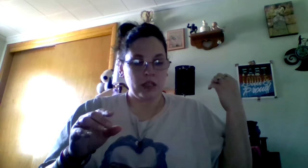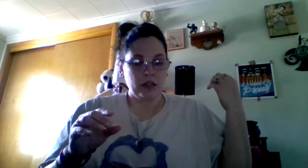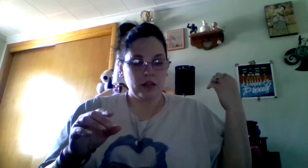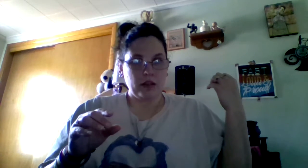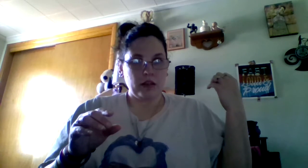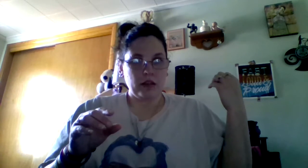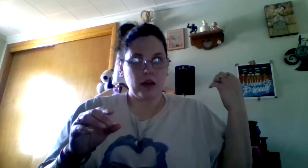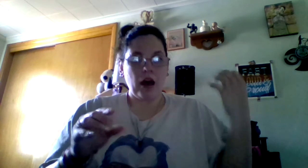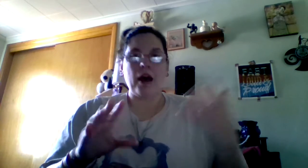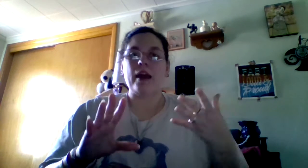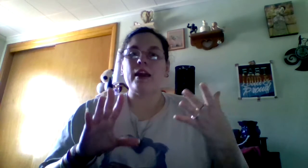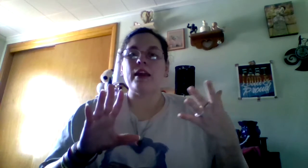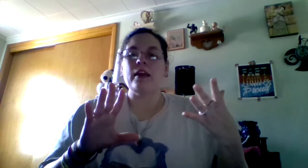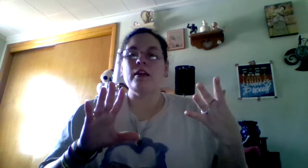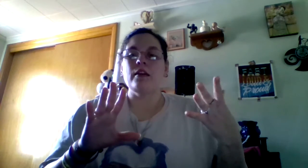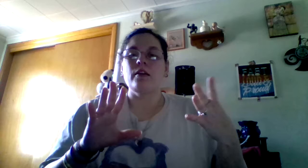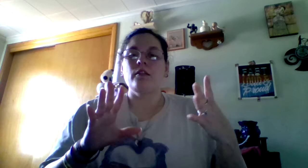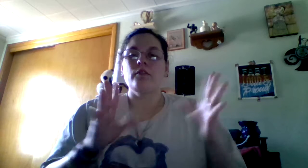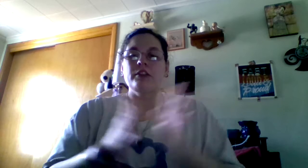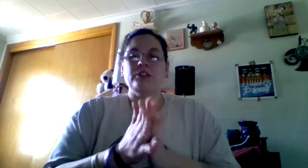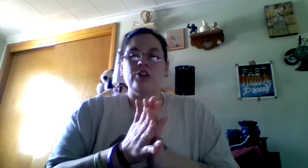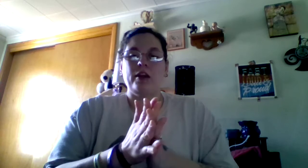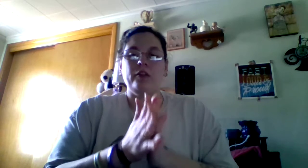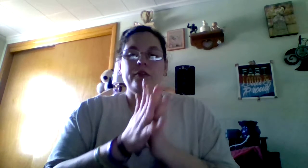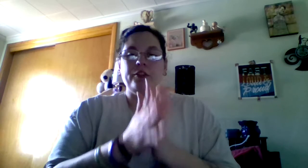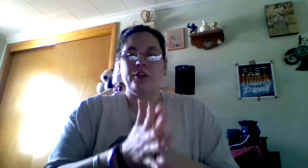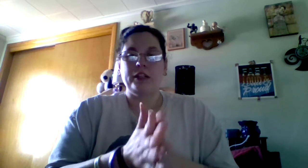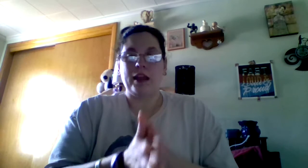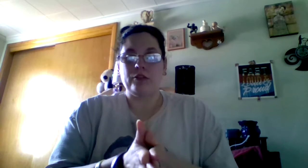Um, I was in jail for 30 days.